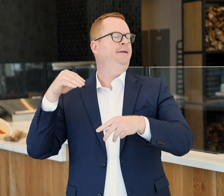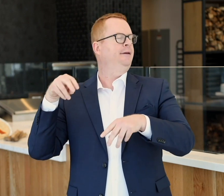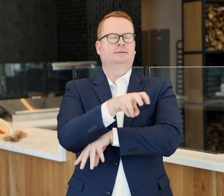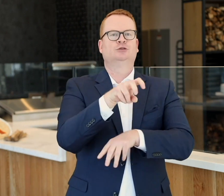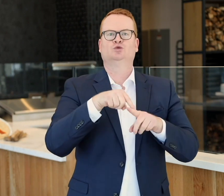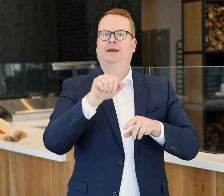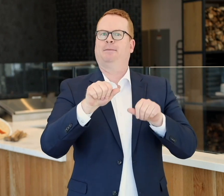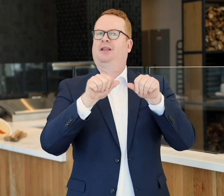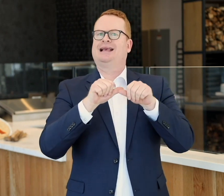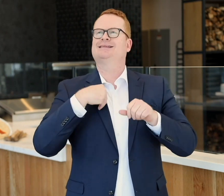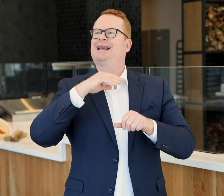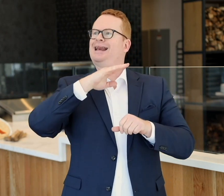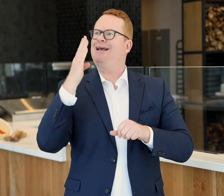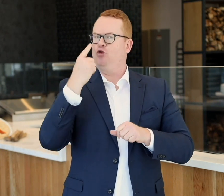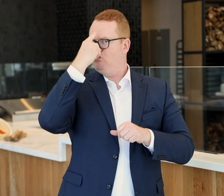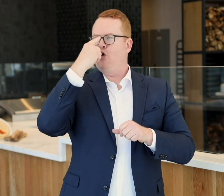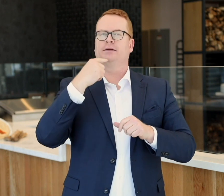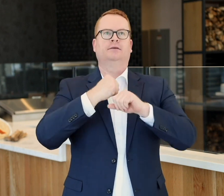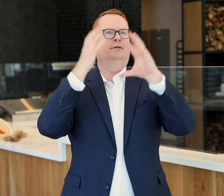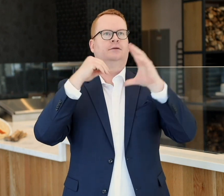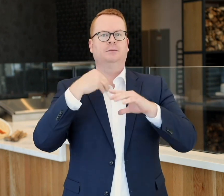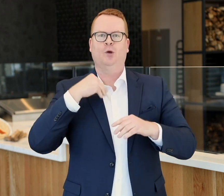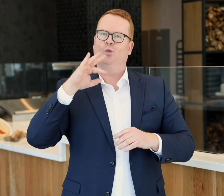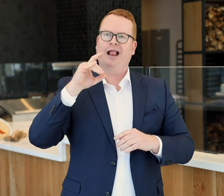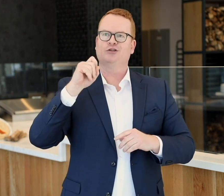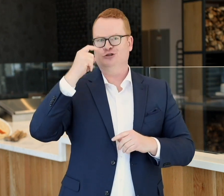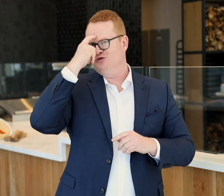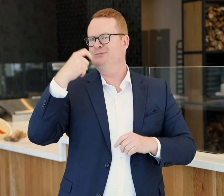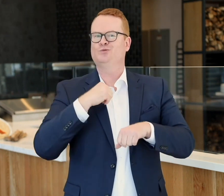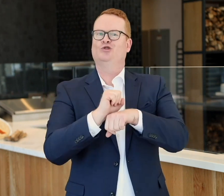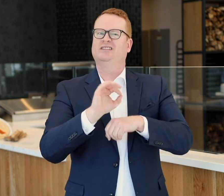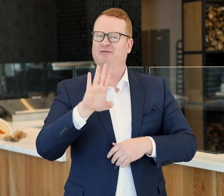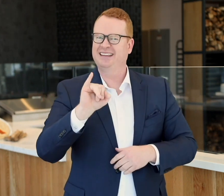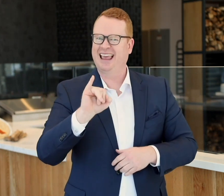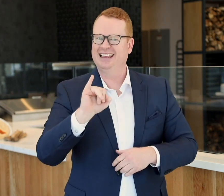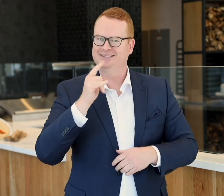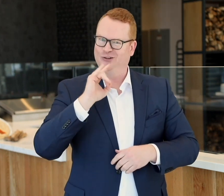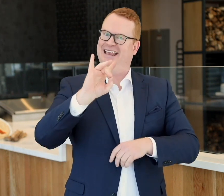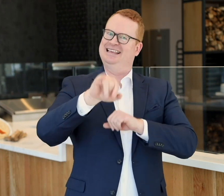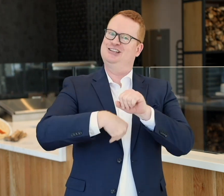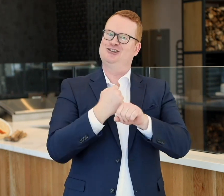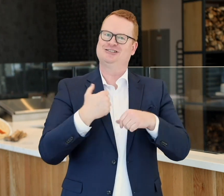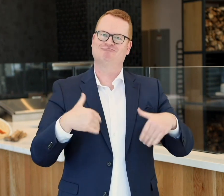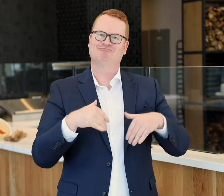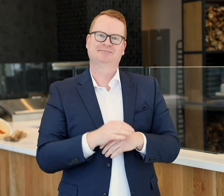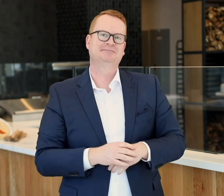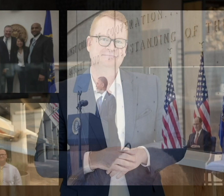never imagined working. Not even in my wildest dreams, the FBI, where I spent eight years.